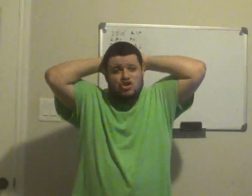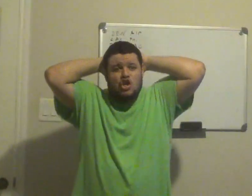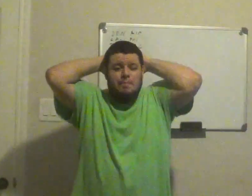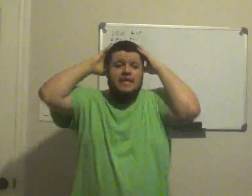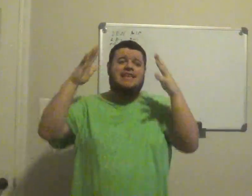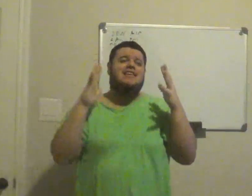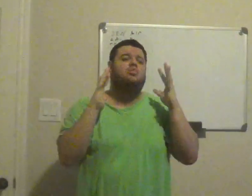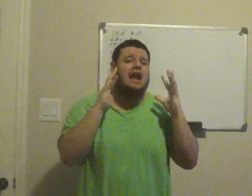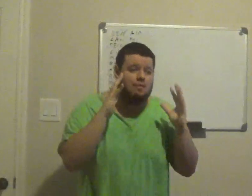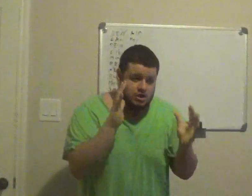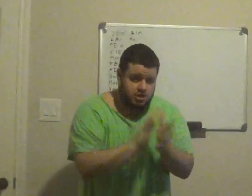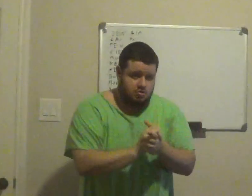to be, this is what I would do,